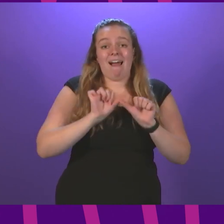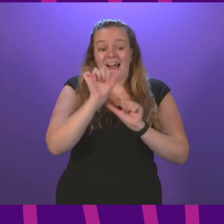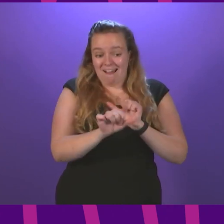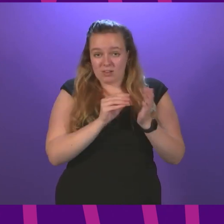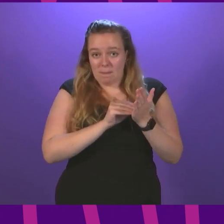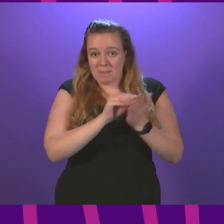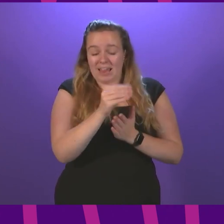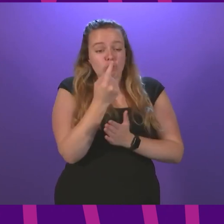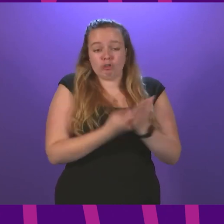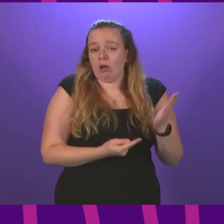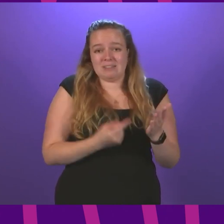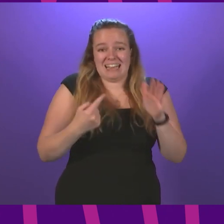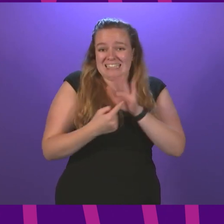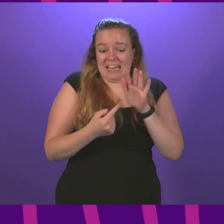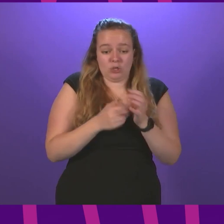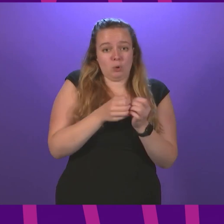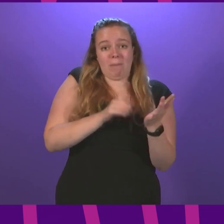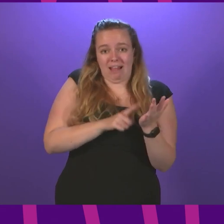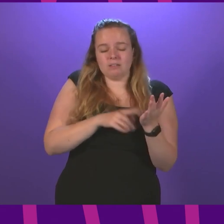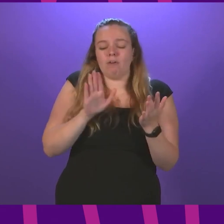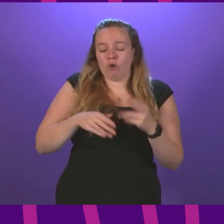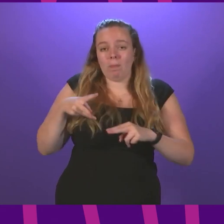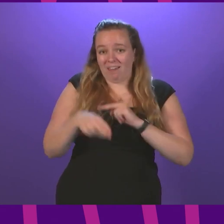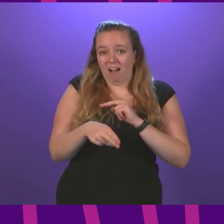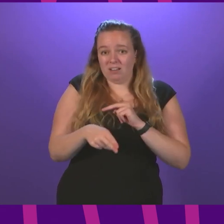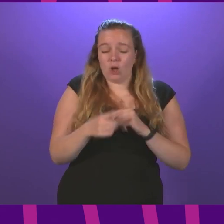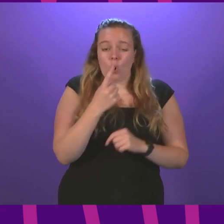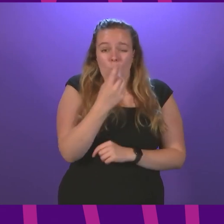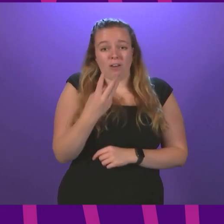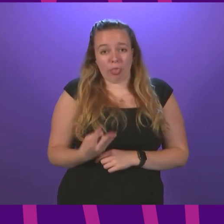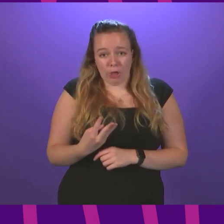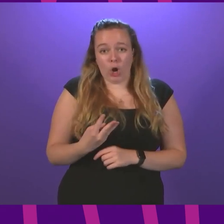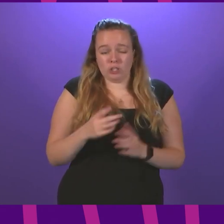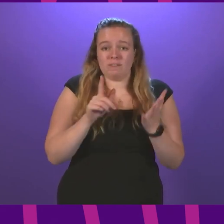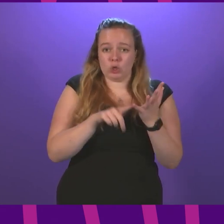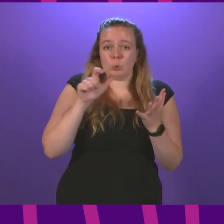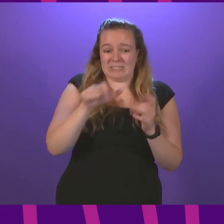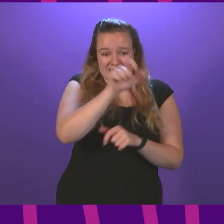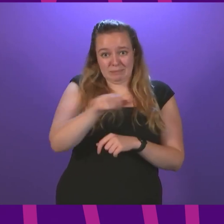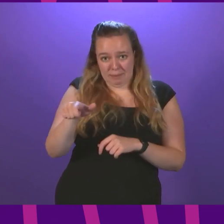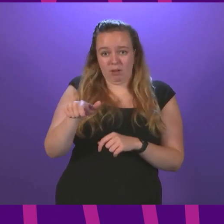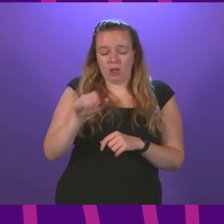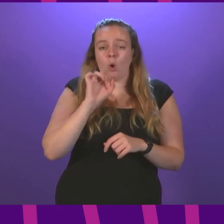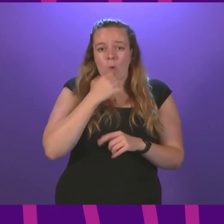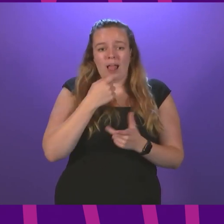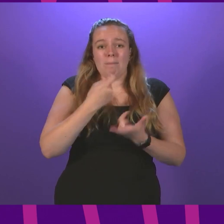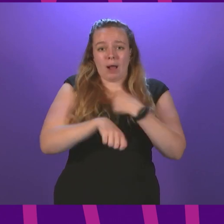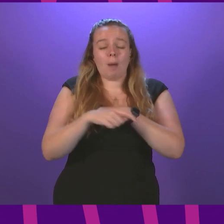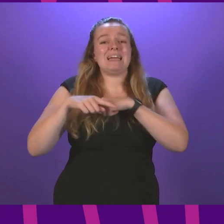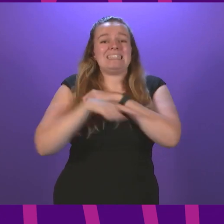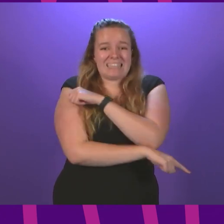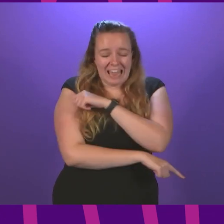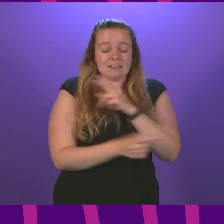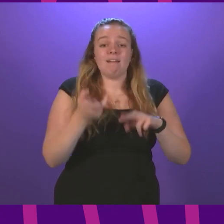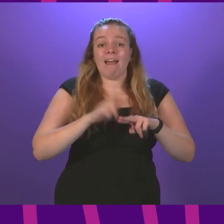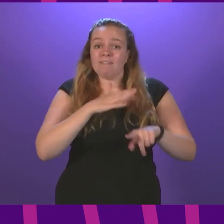just their essential bills as a result of the cut. One-third of universal credit recipients will be in debt. Well,